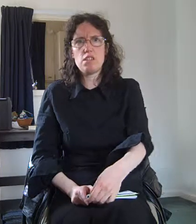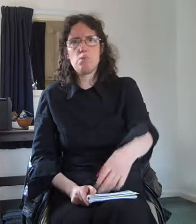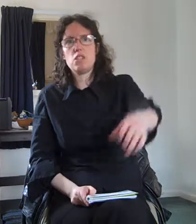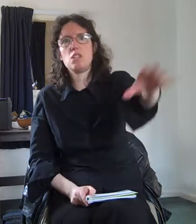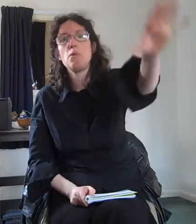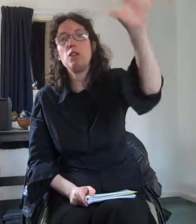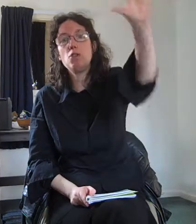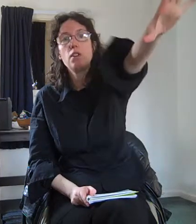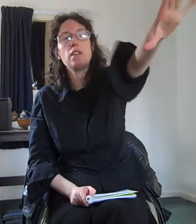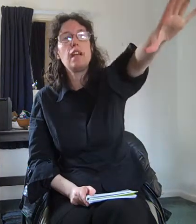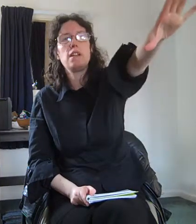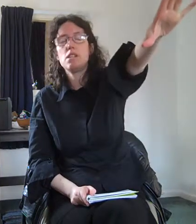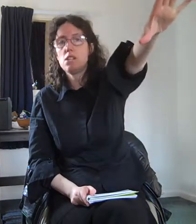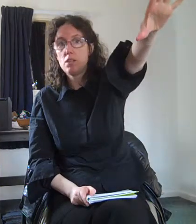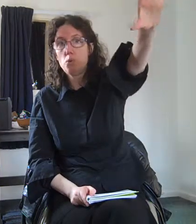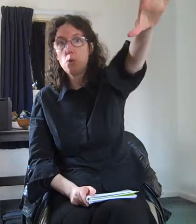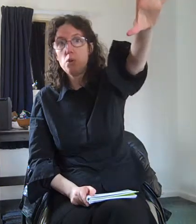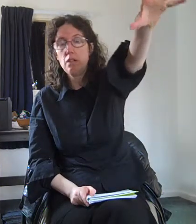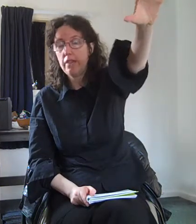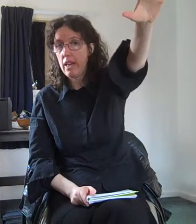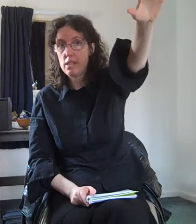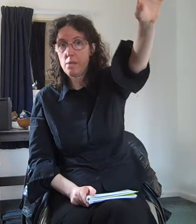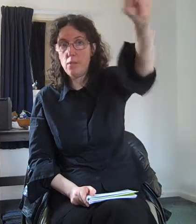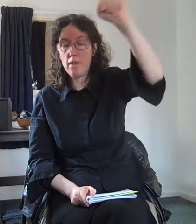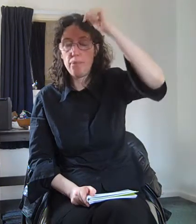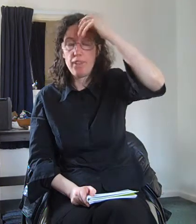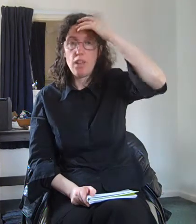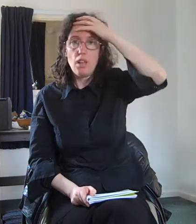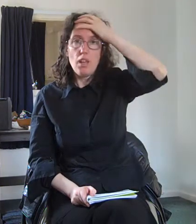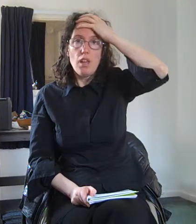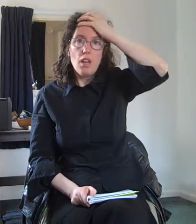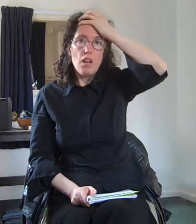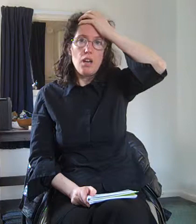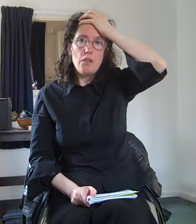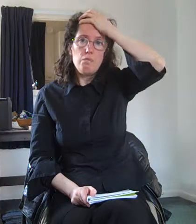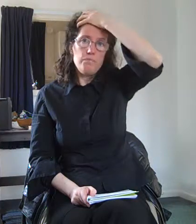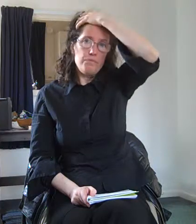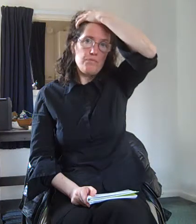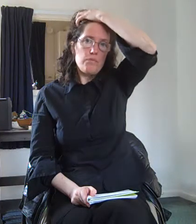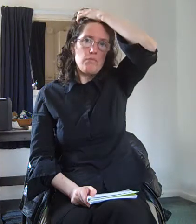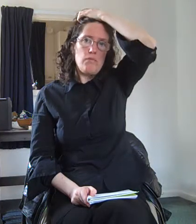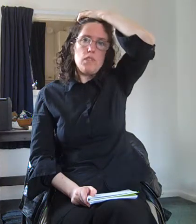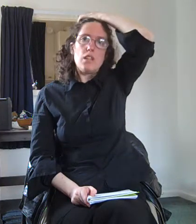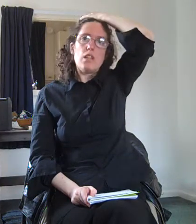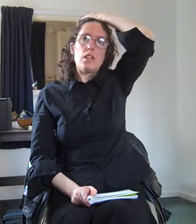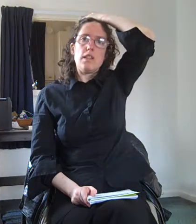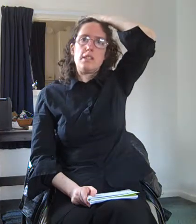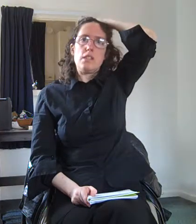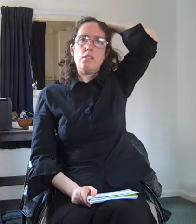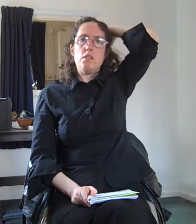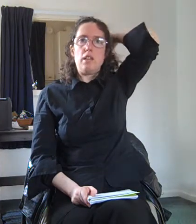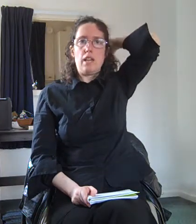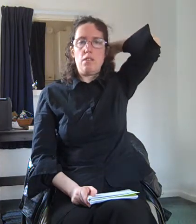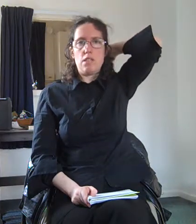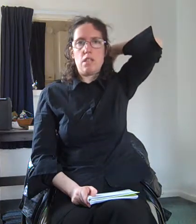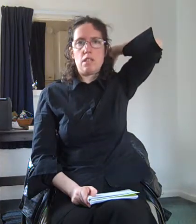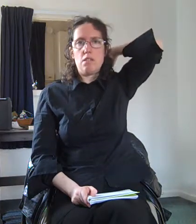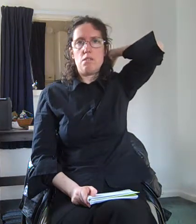which is where you look at the letters on the wall over there somewhere um that is not how you diagnose